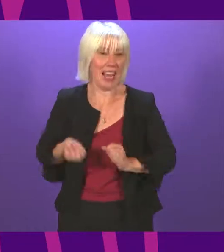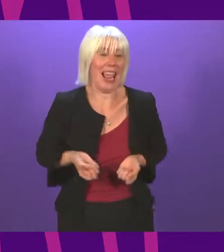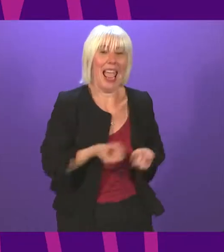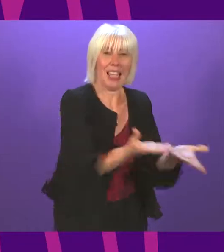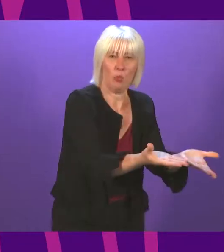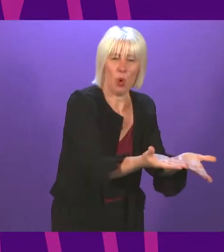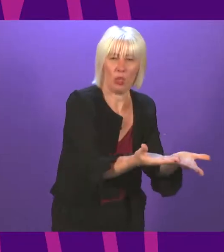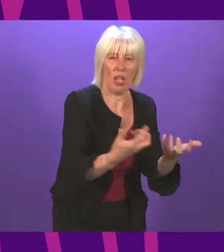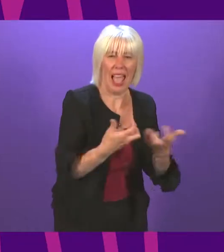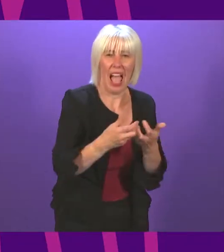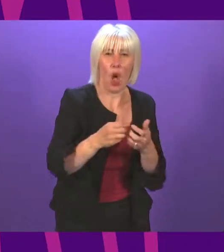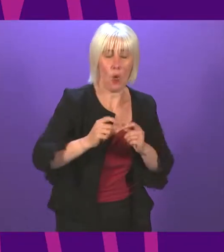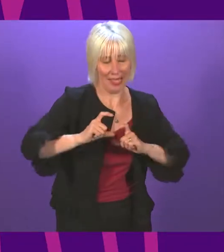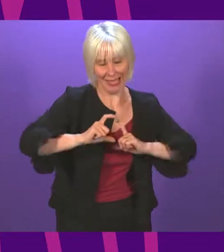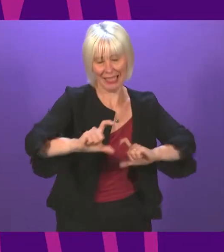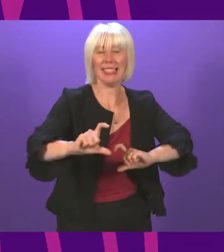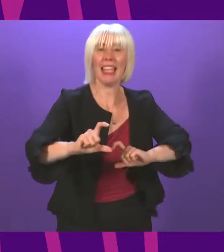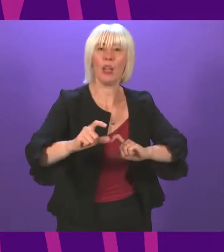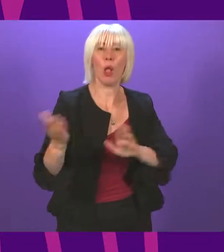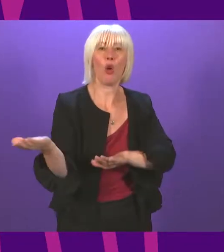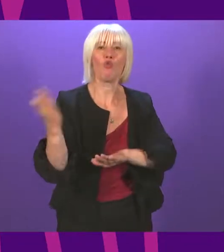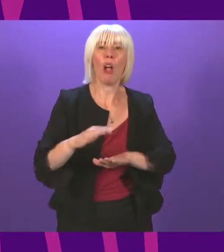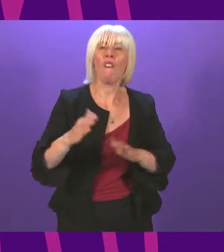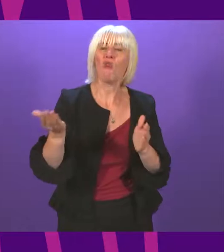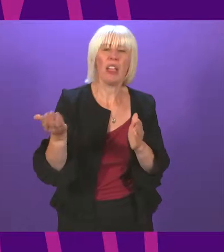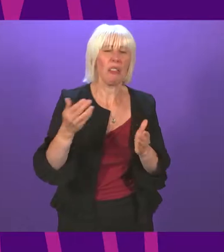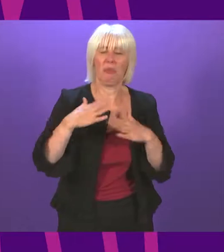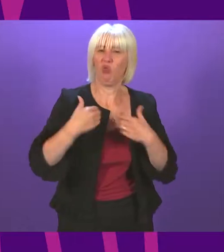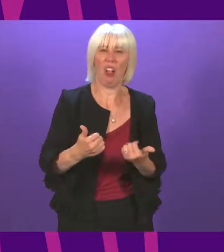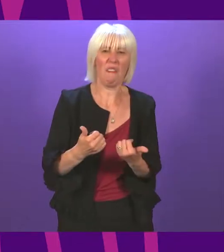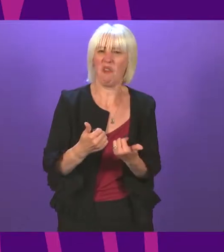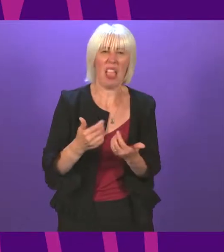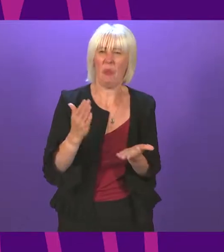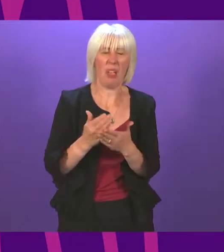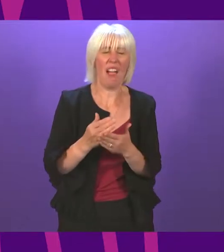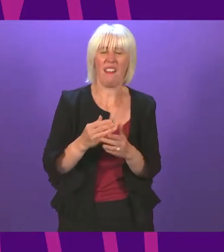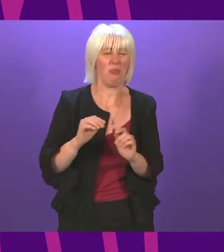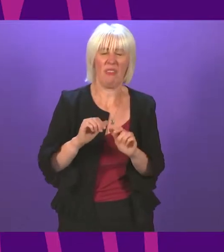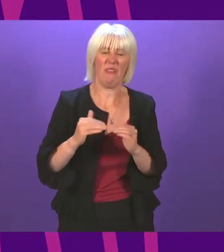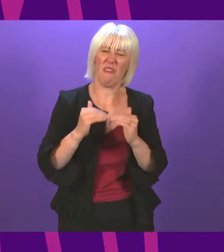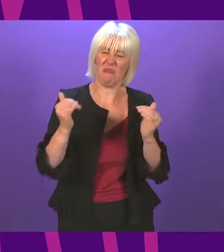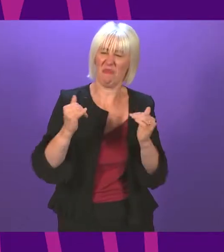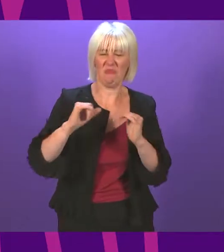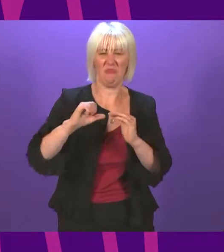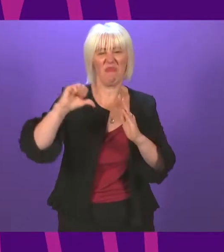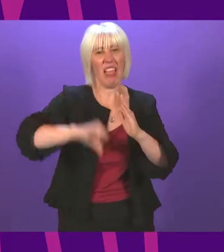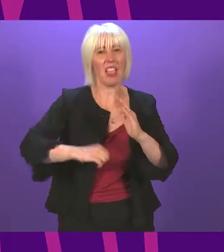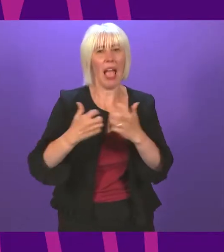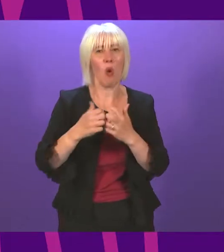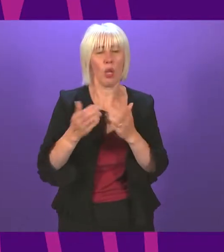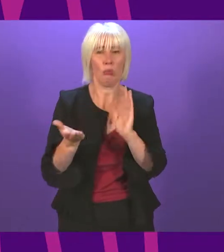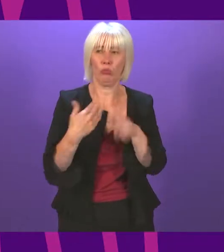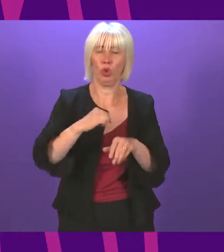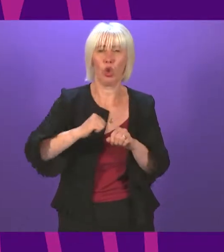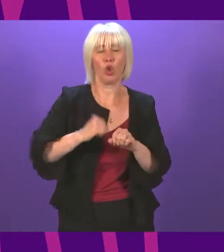a sustainable recovery for Scotland. It's a monumental failure to deliver on Scotland's natural resources and the massive opportunities available in this